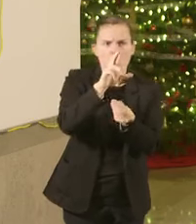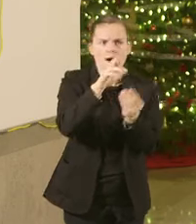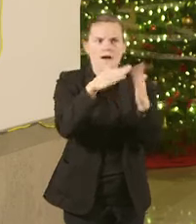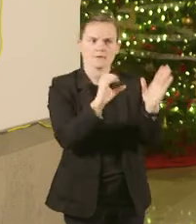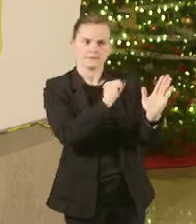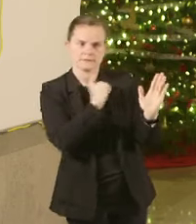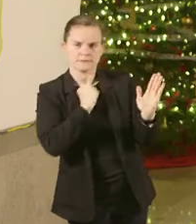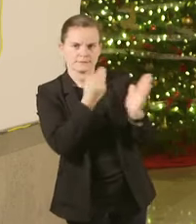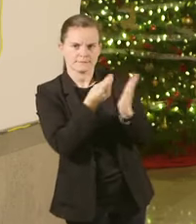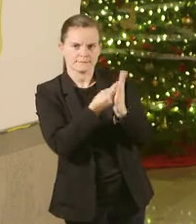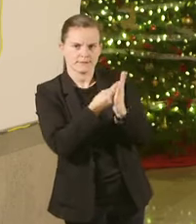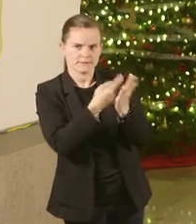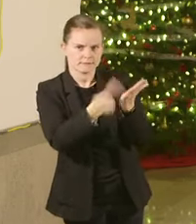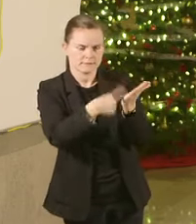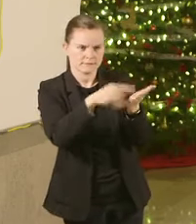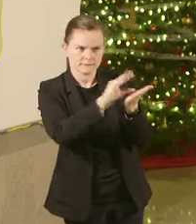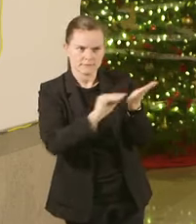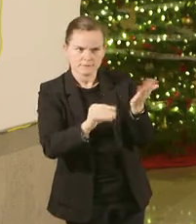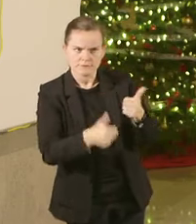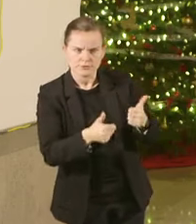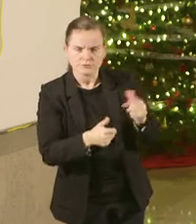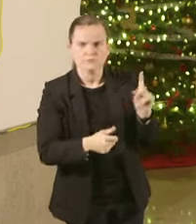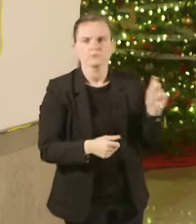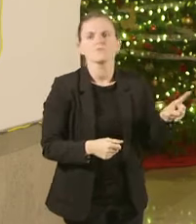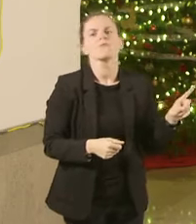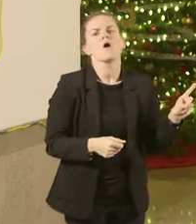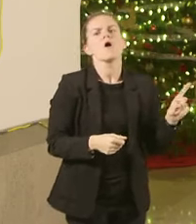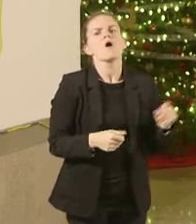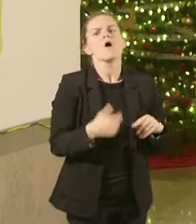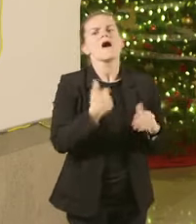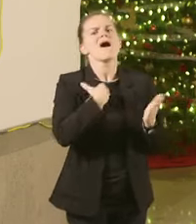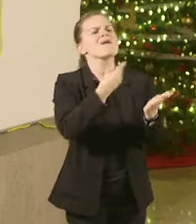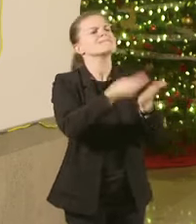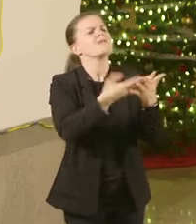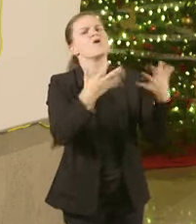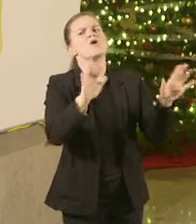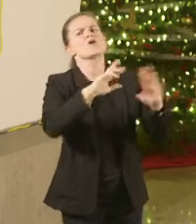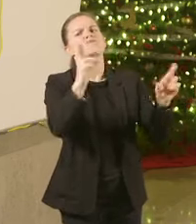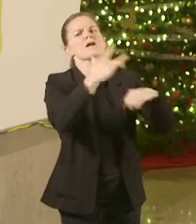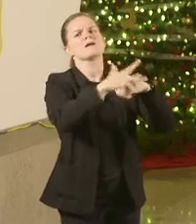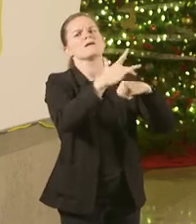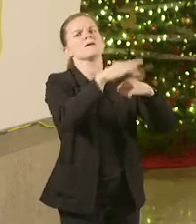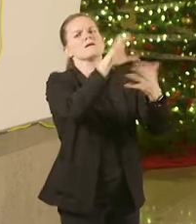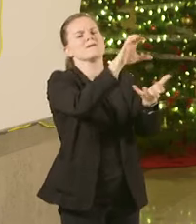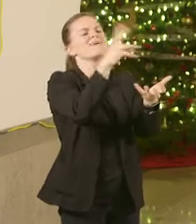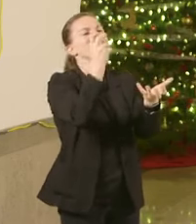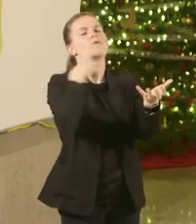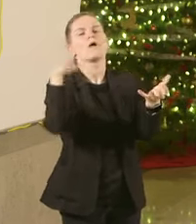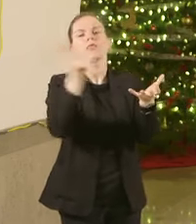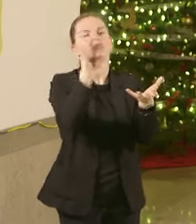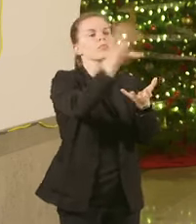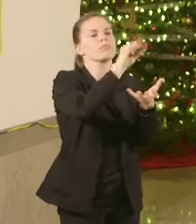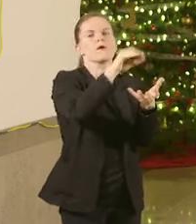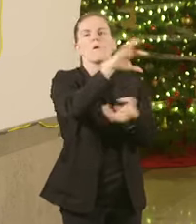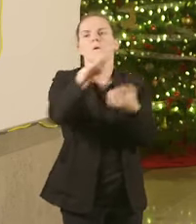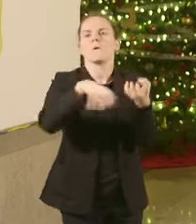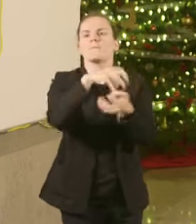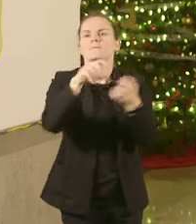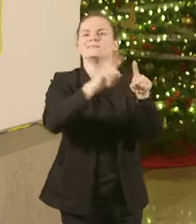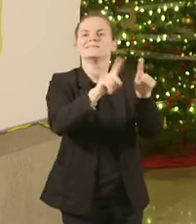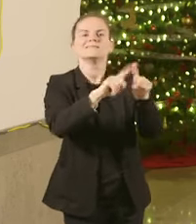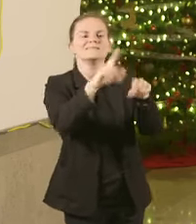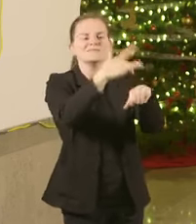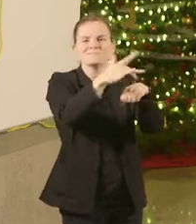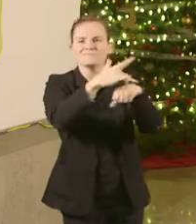There was money in the CARES Act funding and then the supplemental helps us So I think it's a combination of all You know, we didn't know he was going to do this So the planning stage becomes